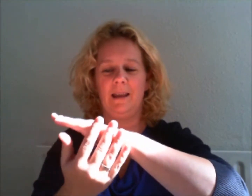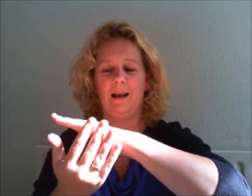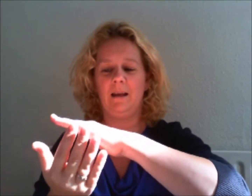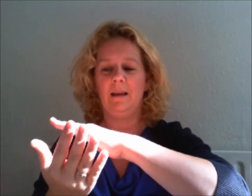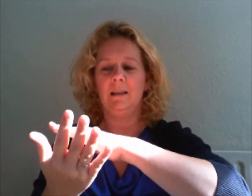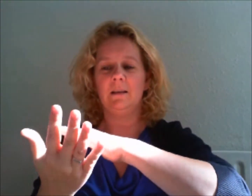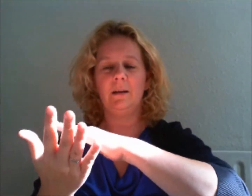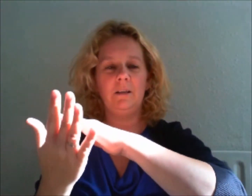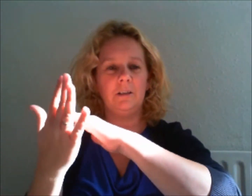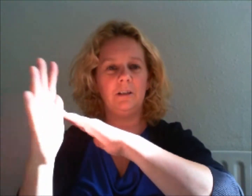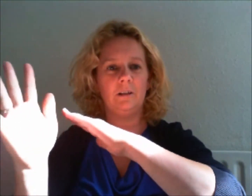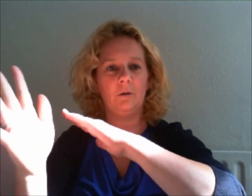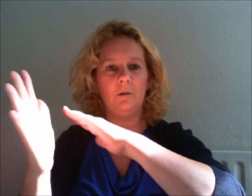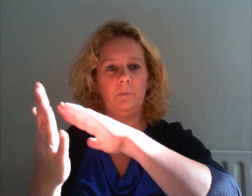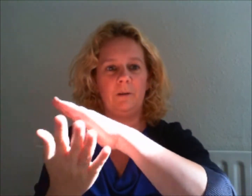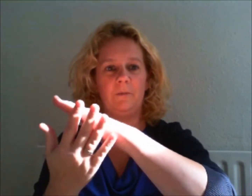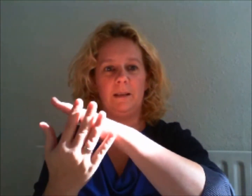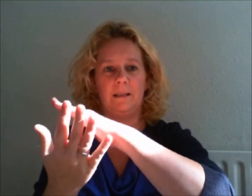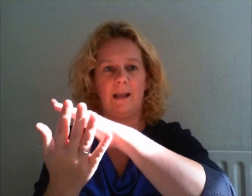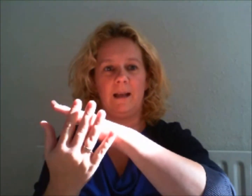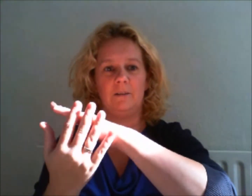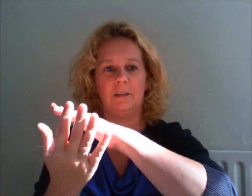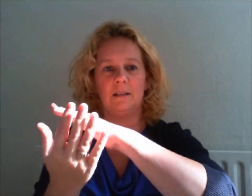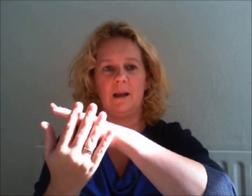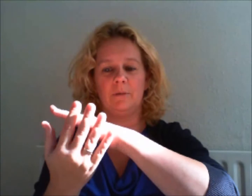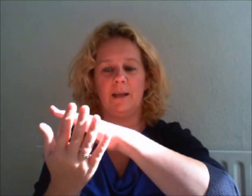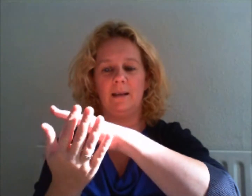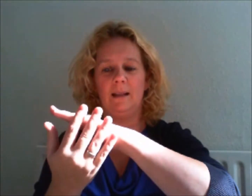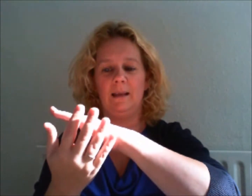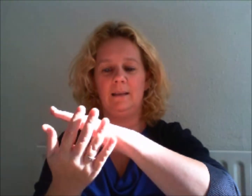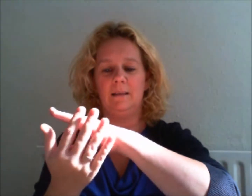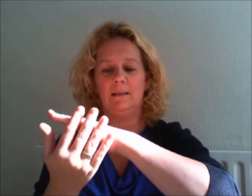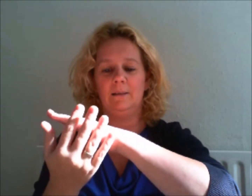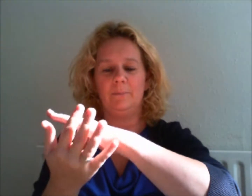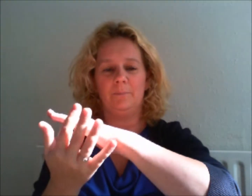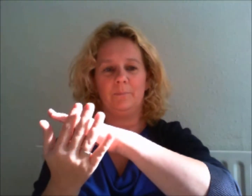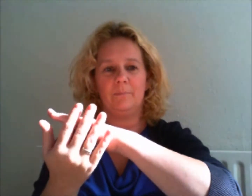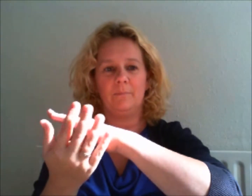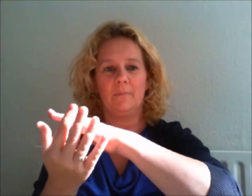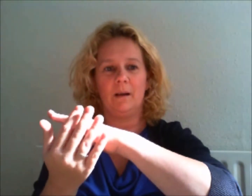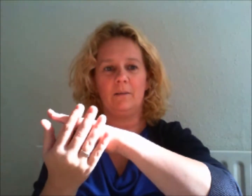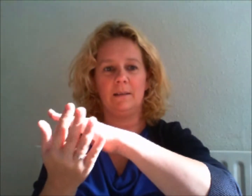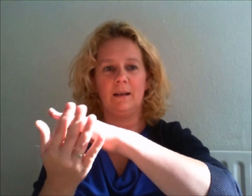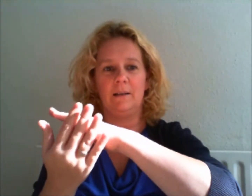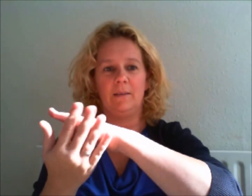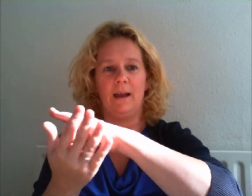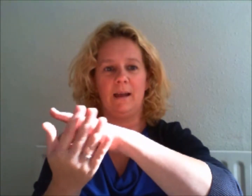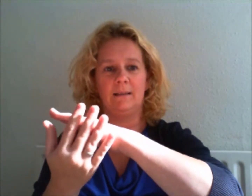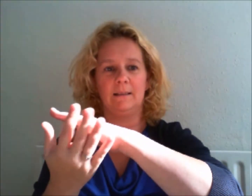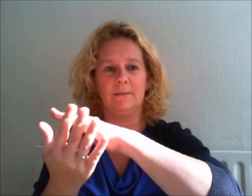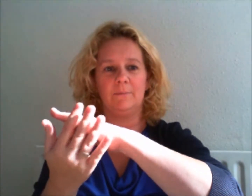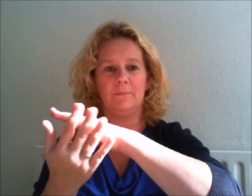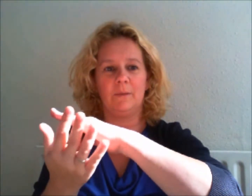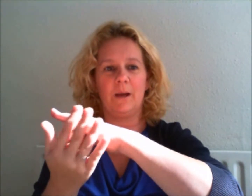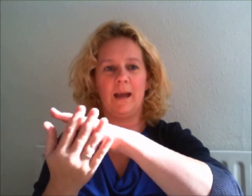here. So I usually use all of my fingers there and just tap gently on the side of the hand. Okay.